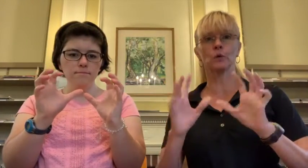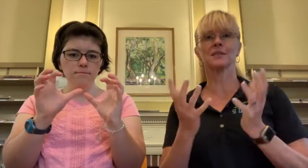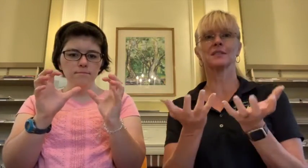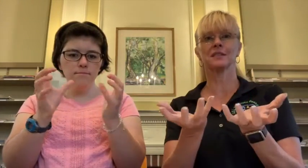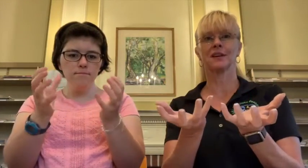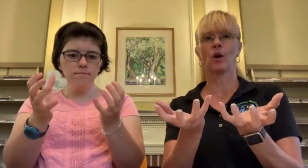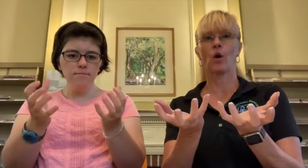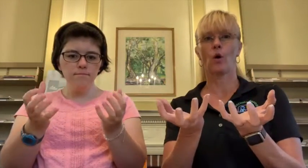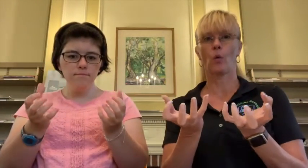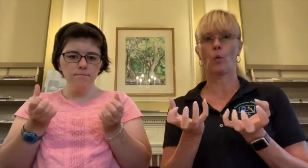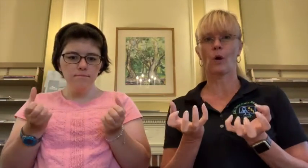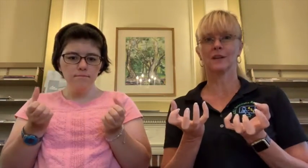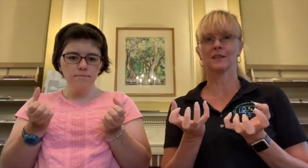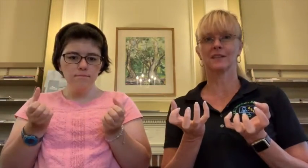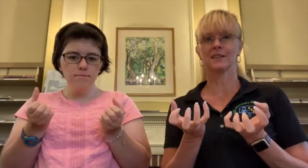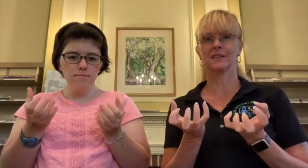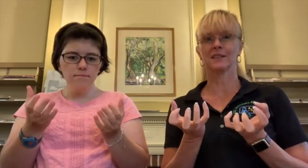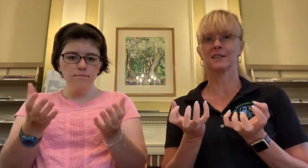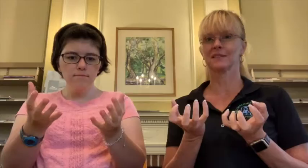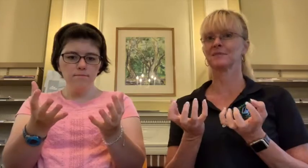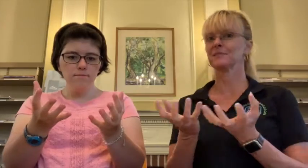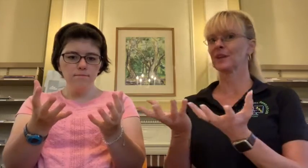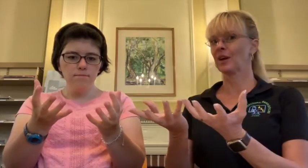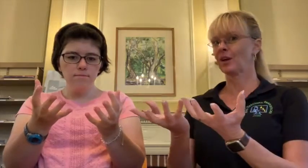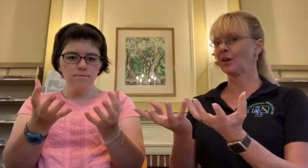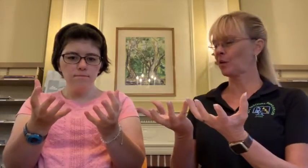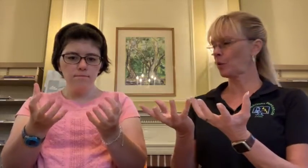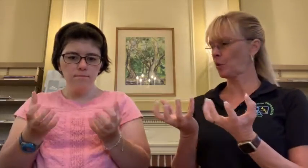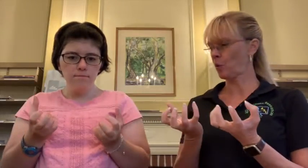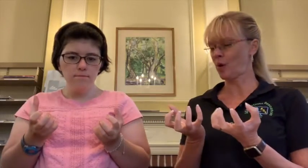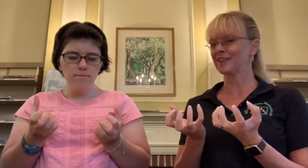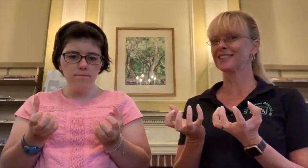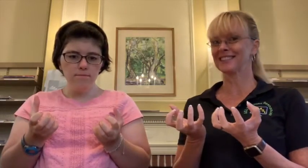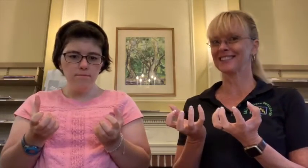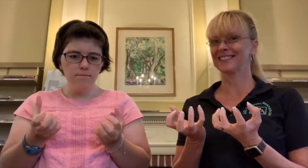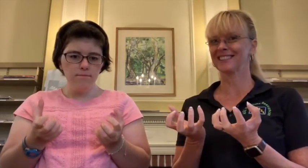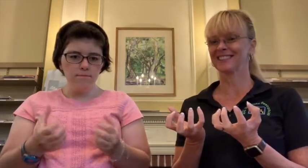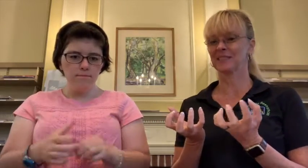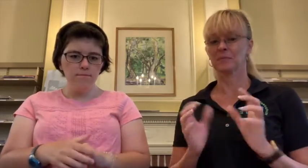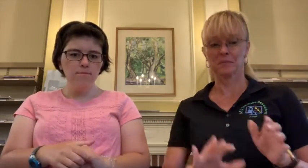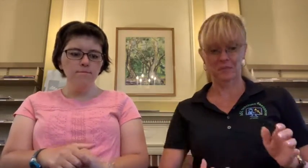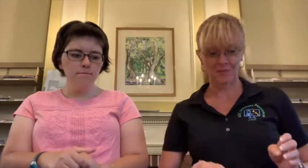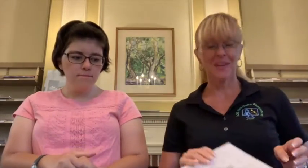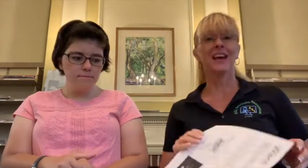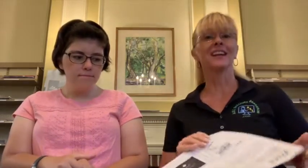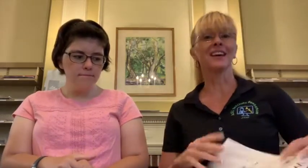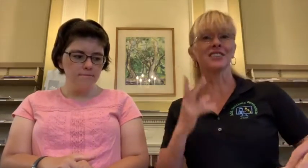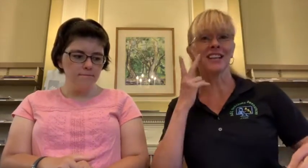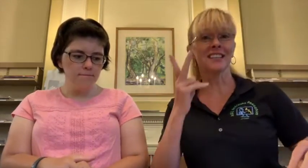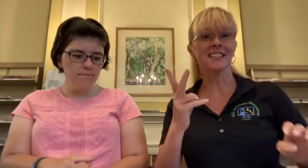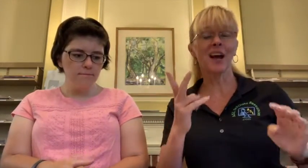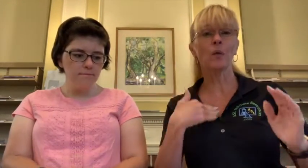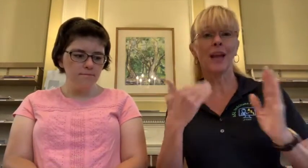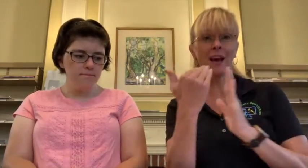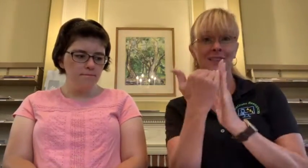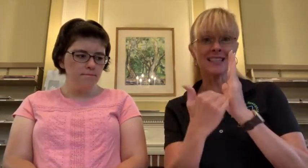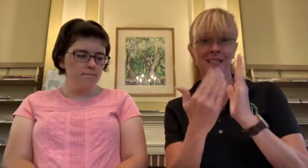what what now check this out we have lesson